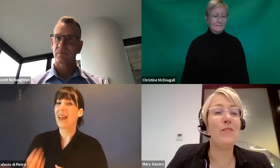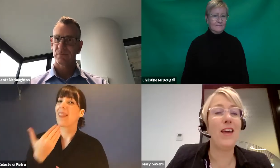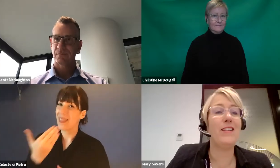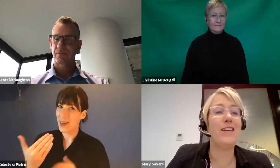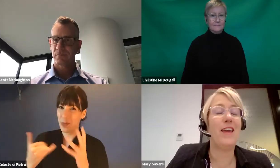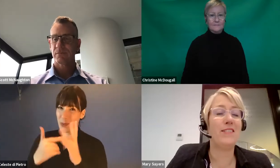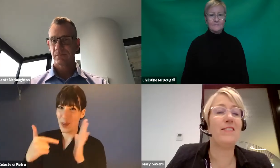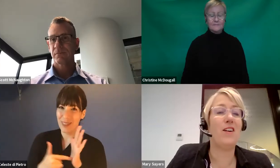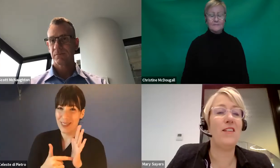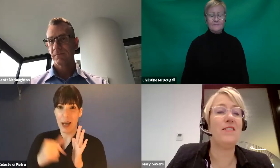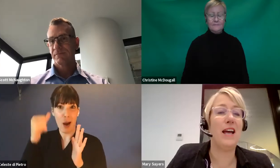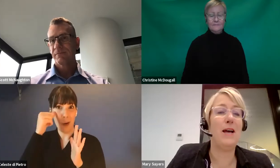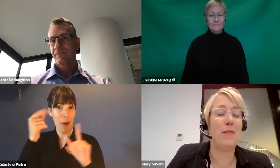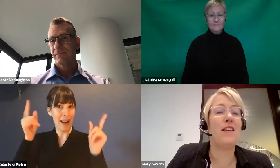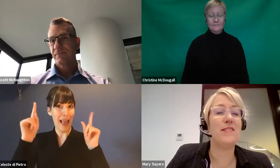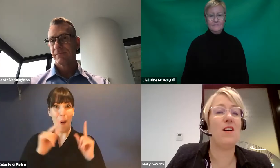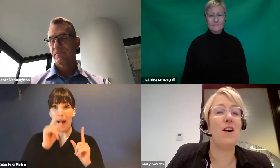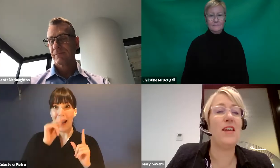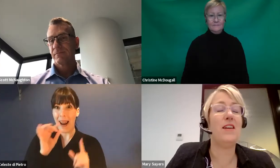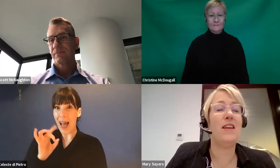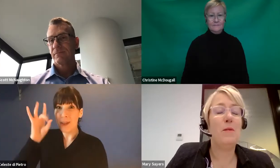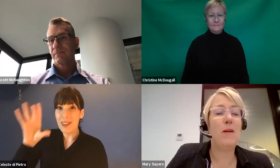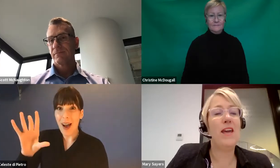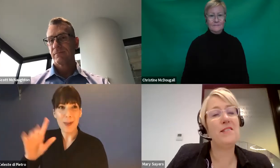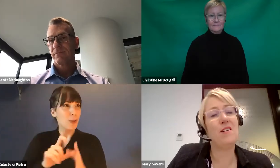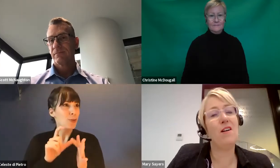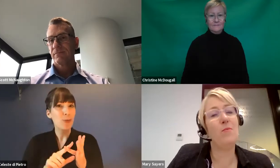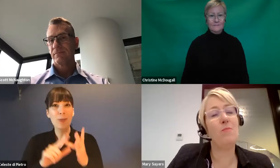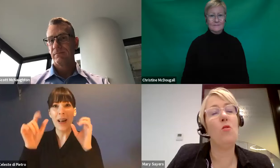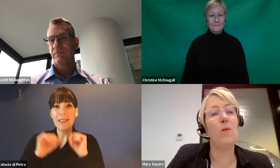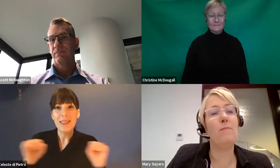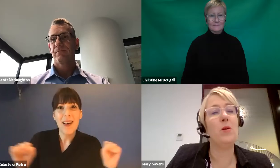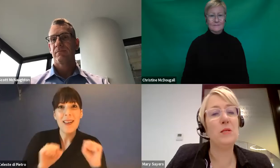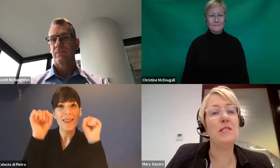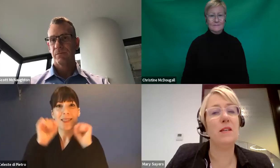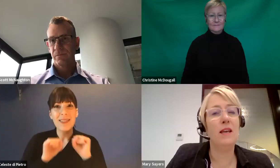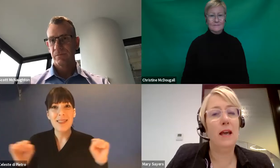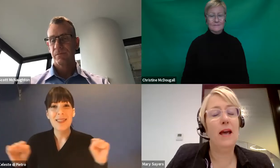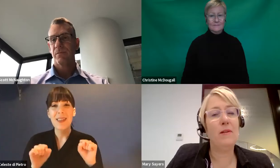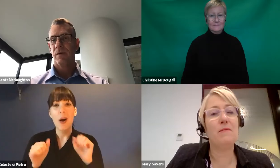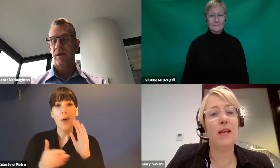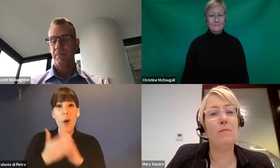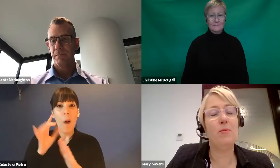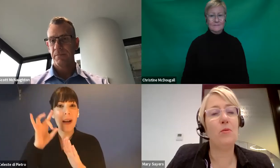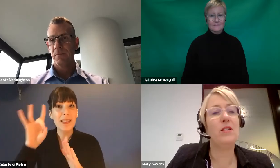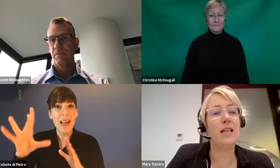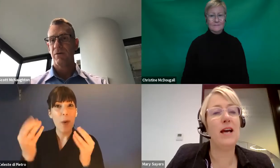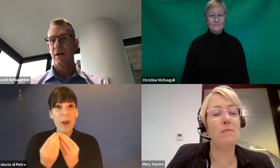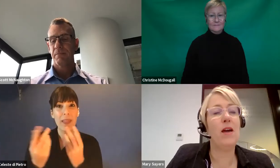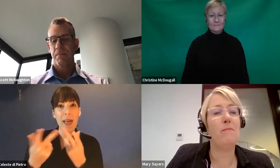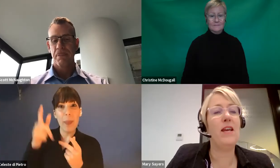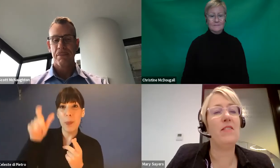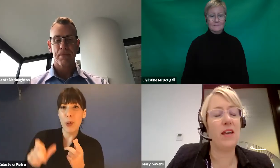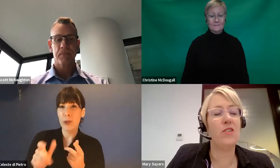exercise outside and be outside with more than one person is really important.